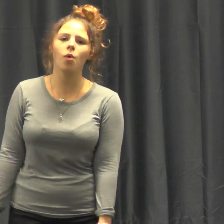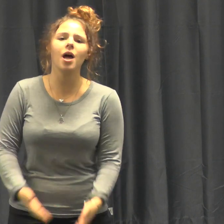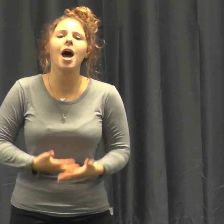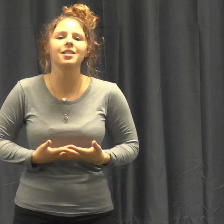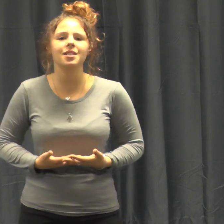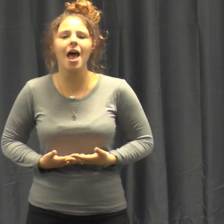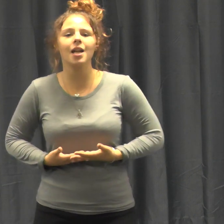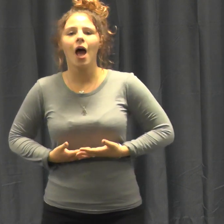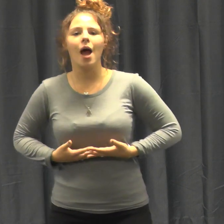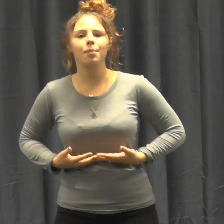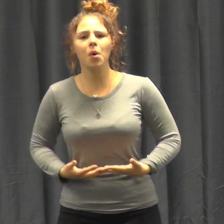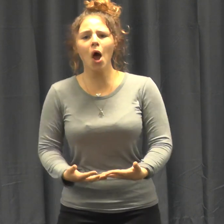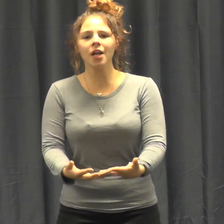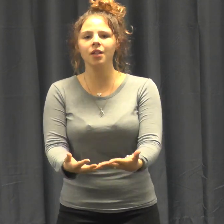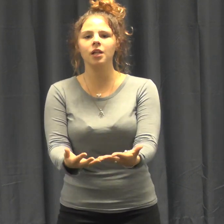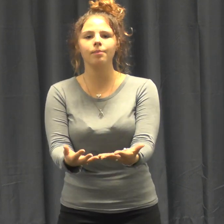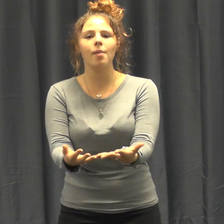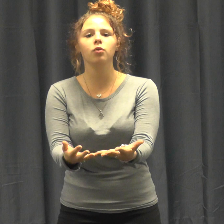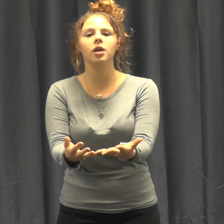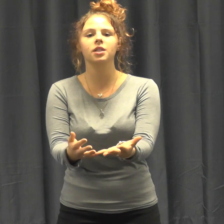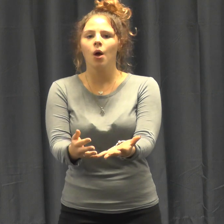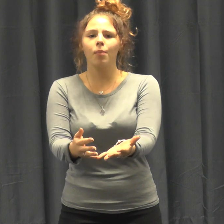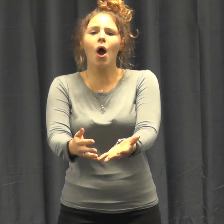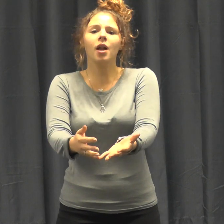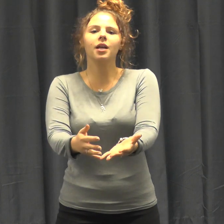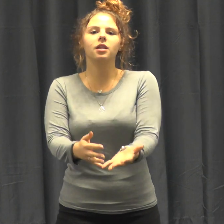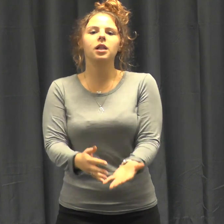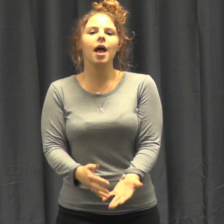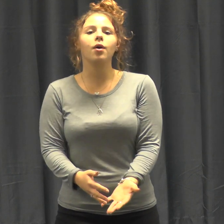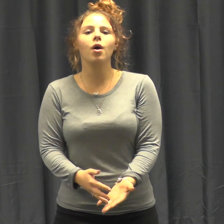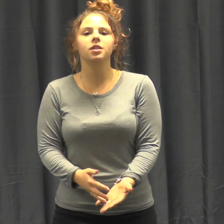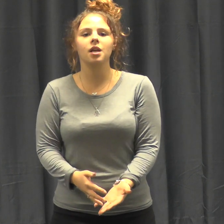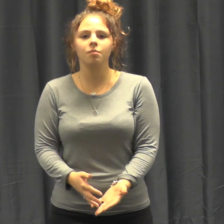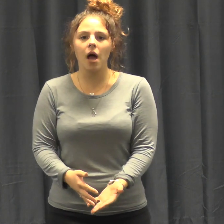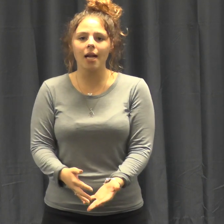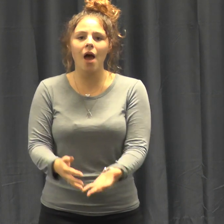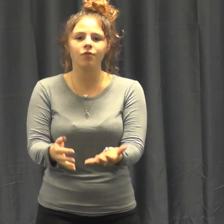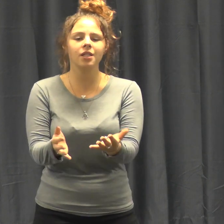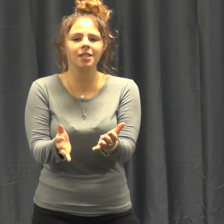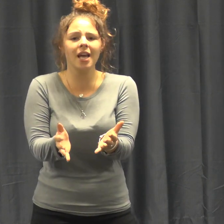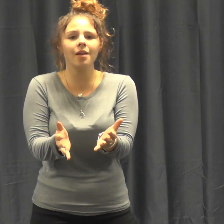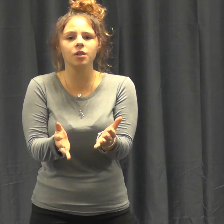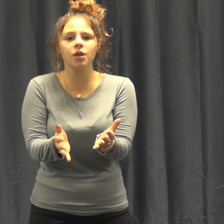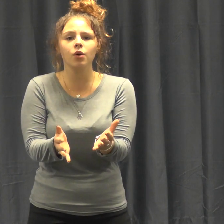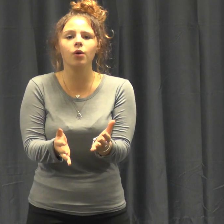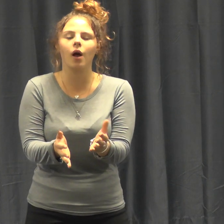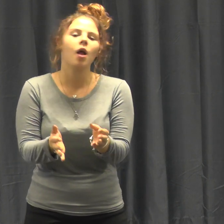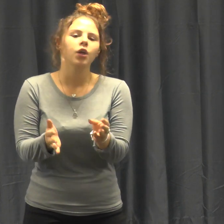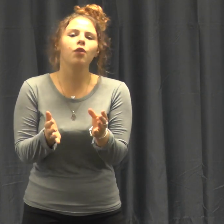what I said I'm burning the memories Burning the letters that might have redeemed you You